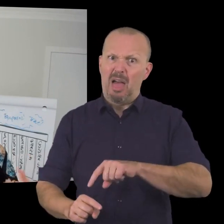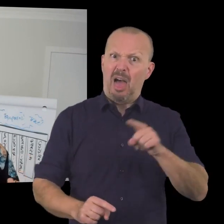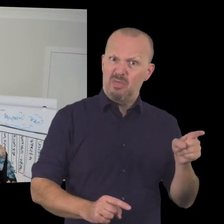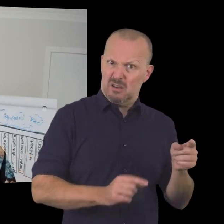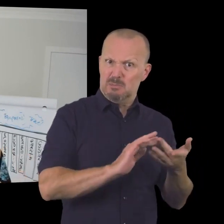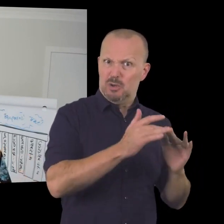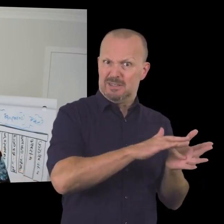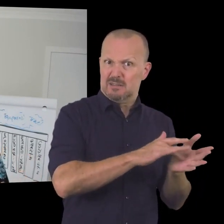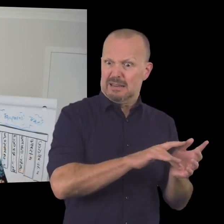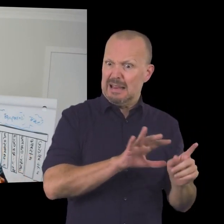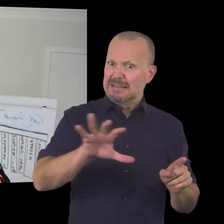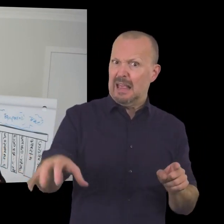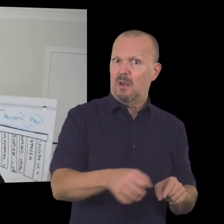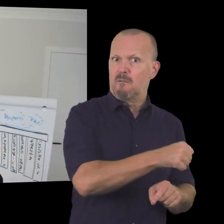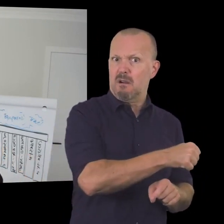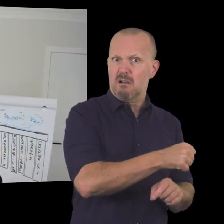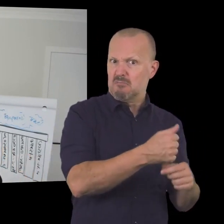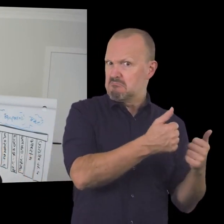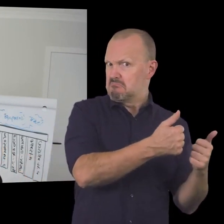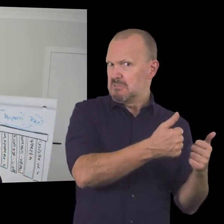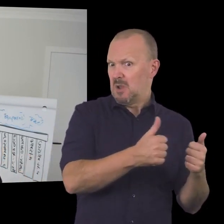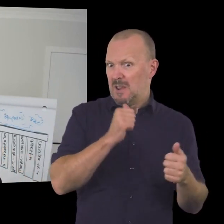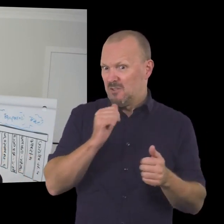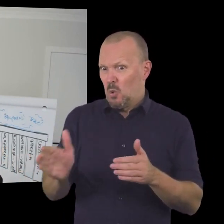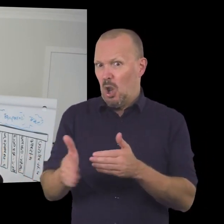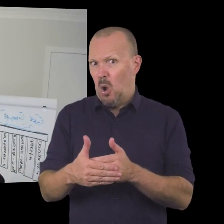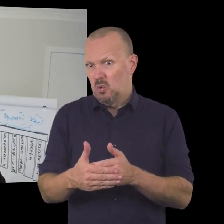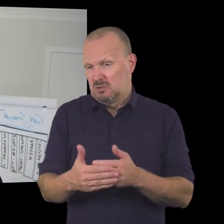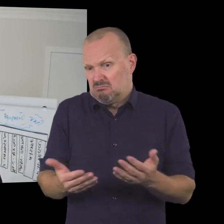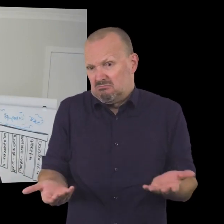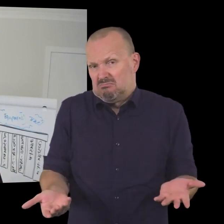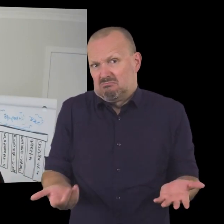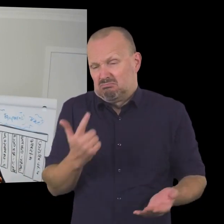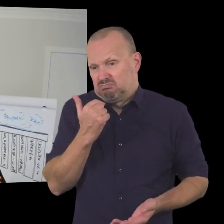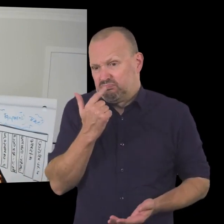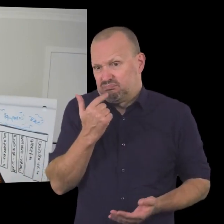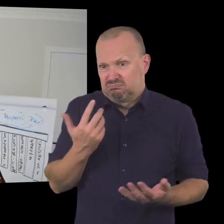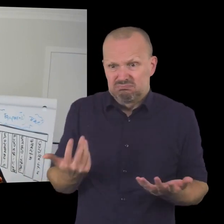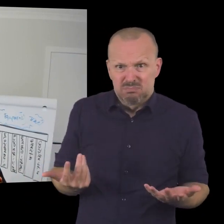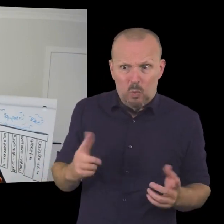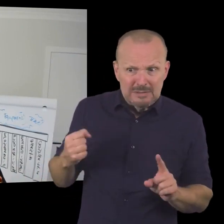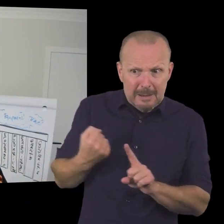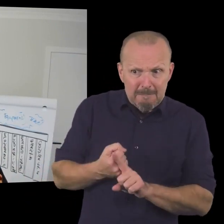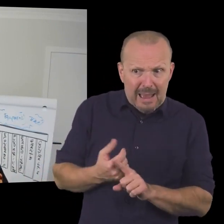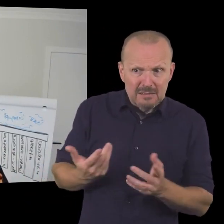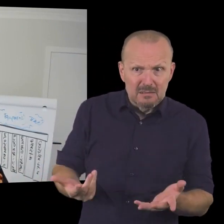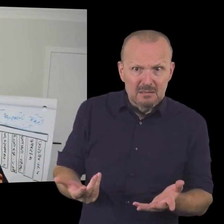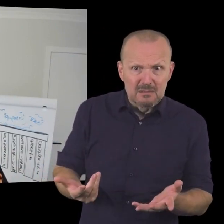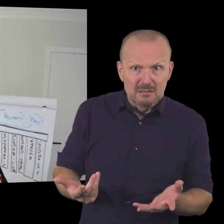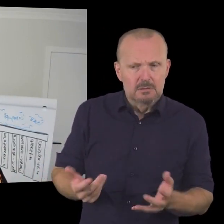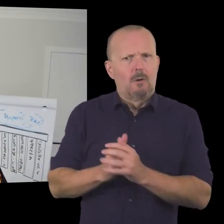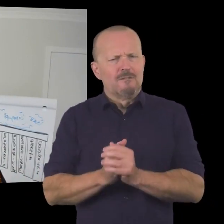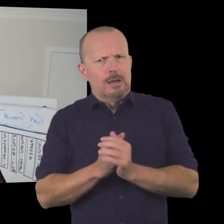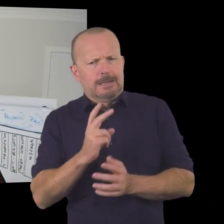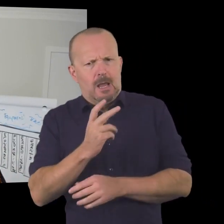do that other places couldn't they so you know what would be the impact of you closing your doors and her